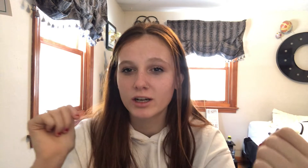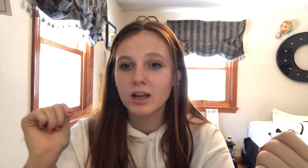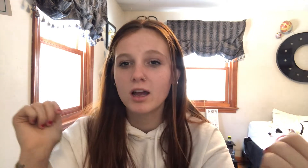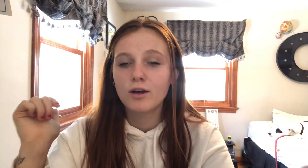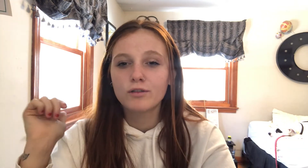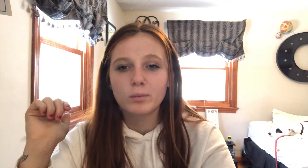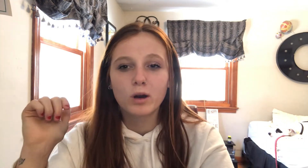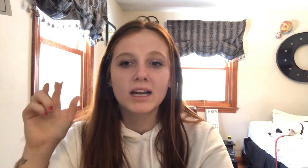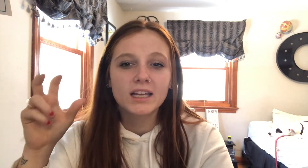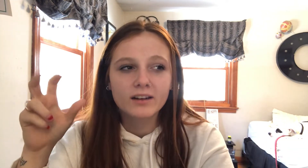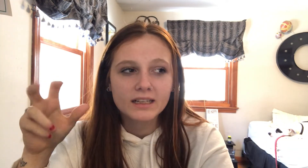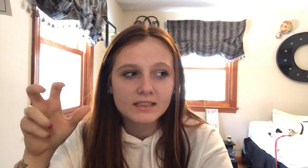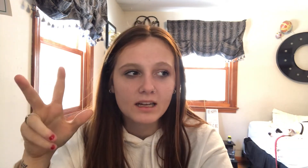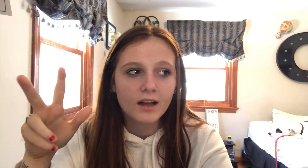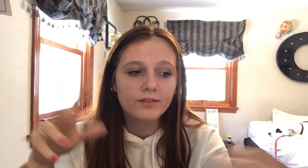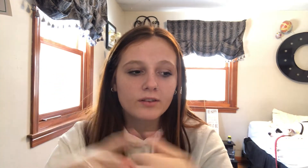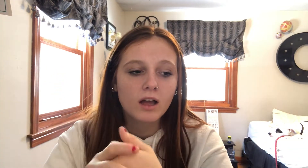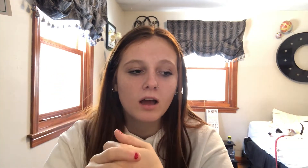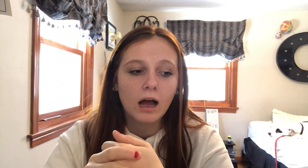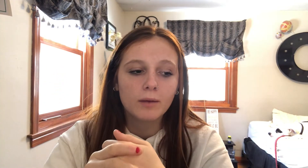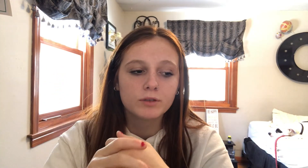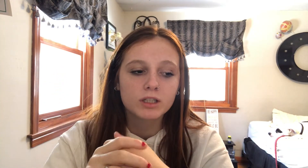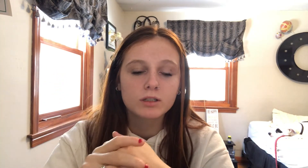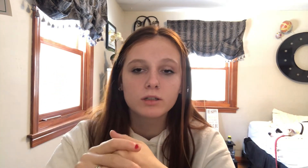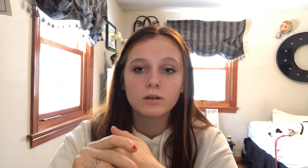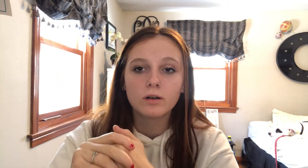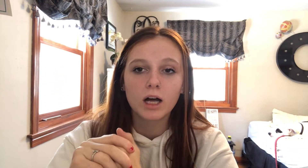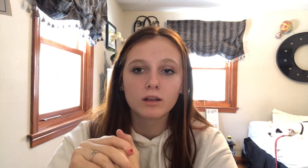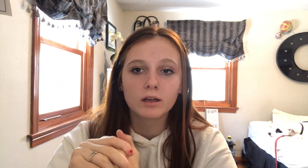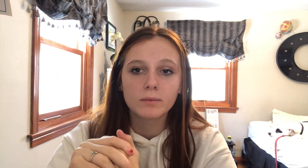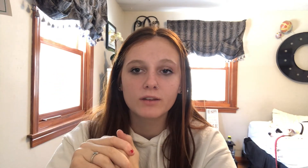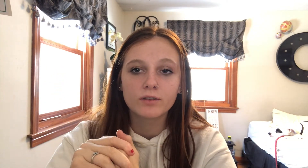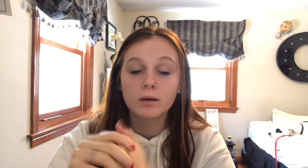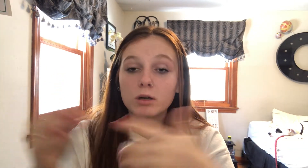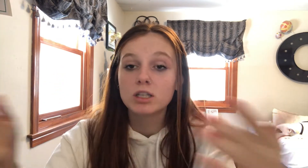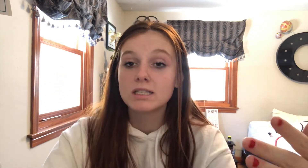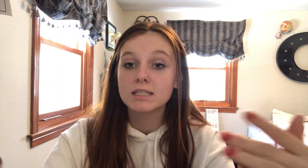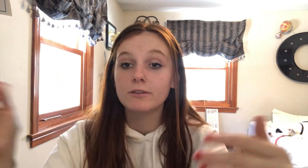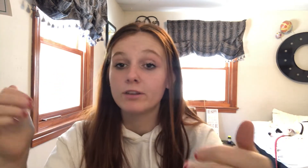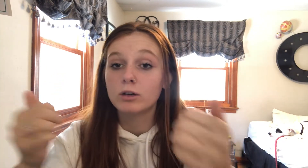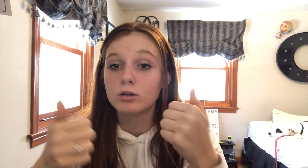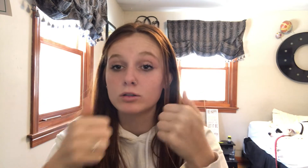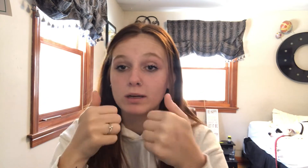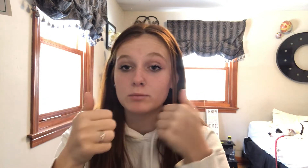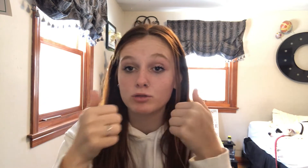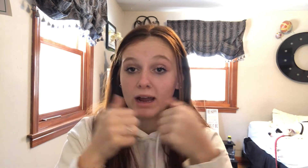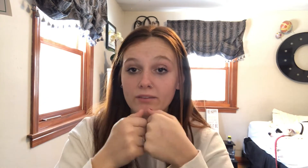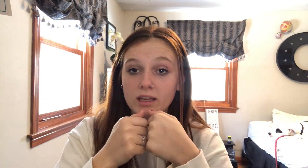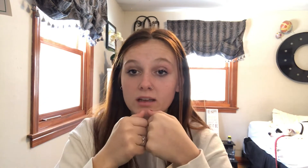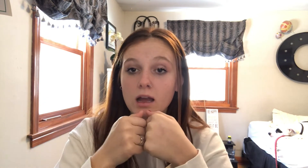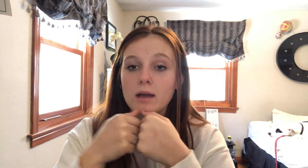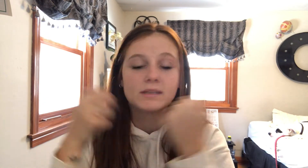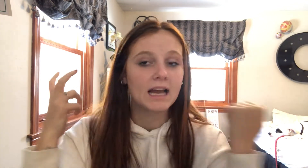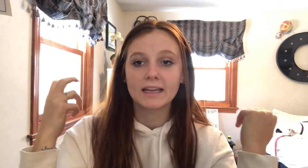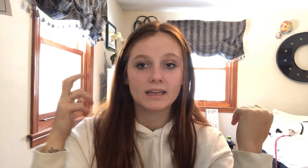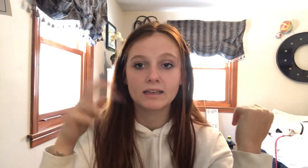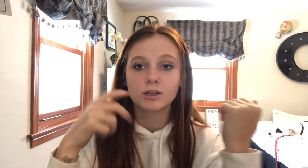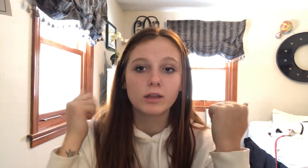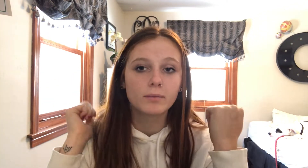for more hearing stuff. Um, just to alert me for emergency vehicles when I'm driving because I can't hear them and it